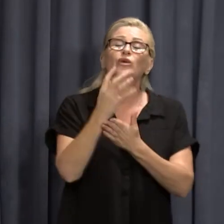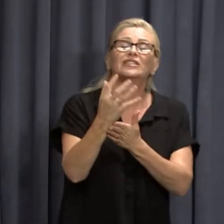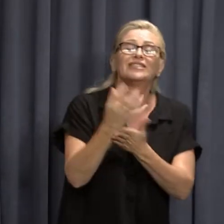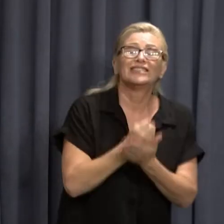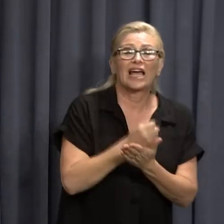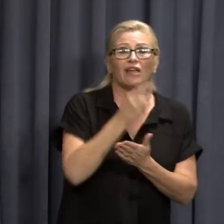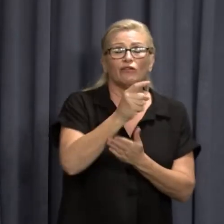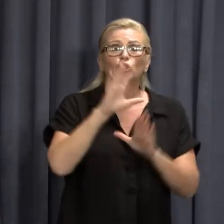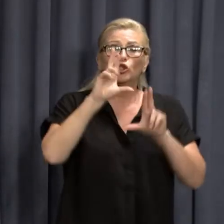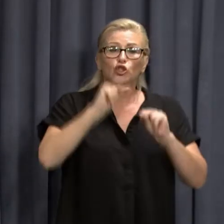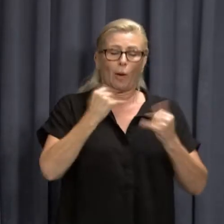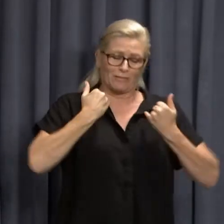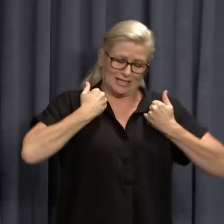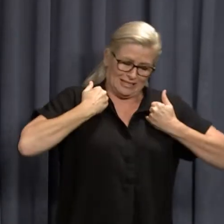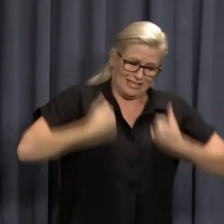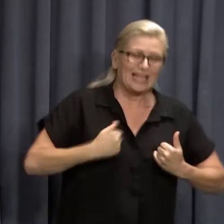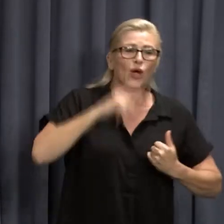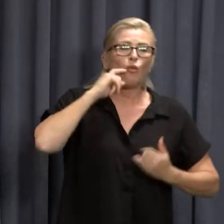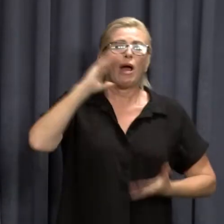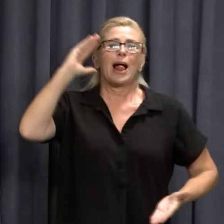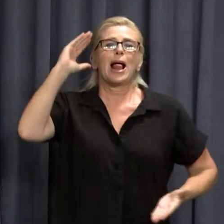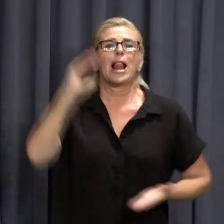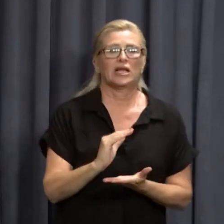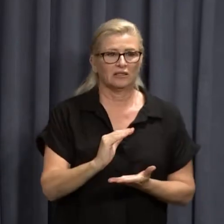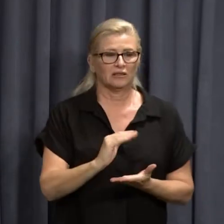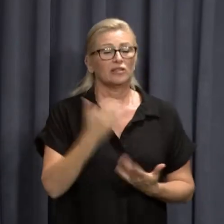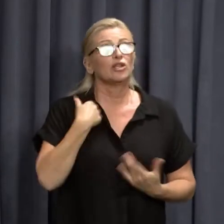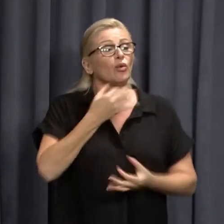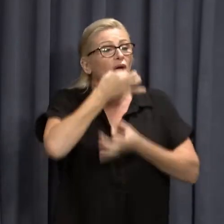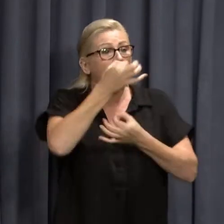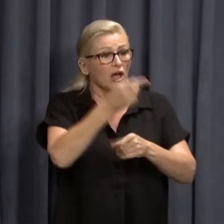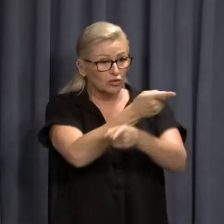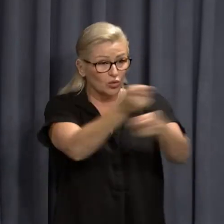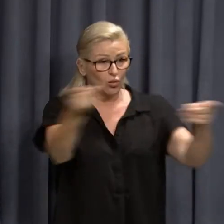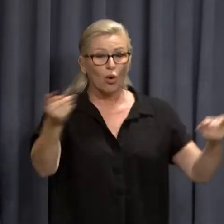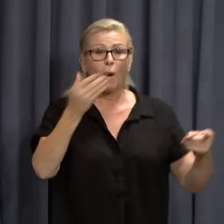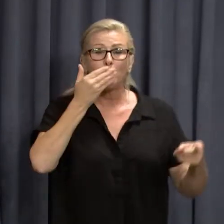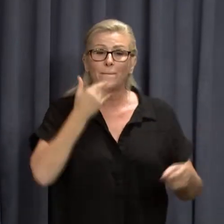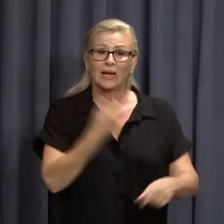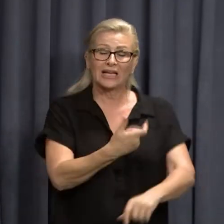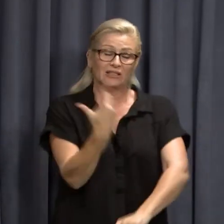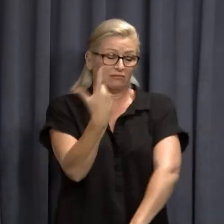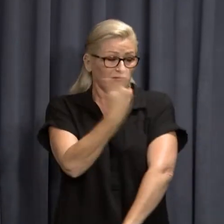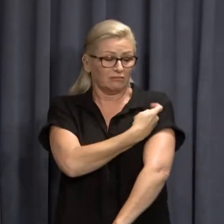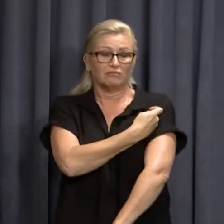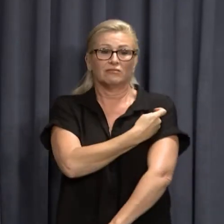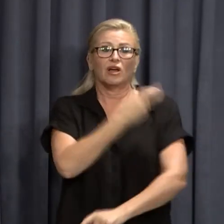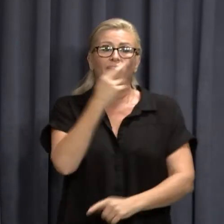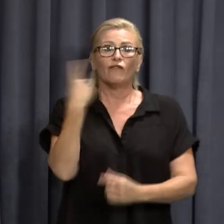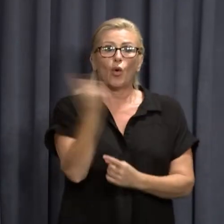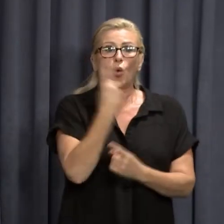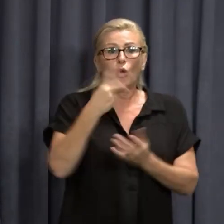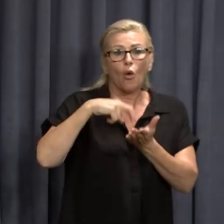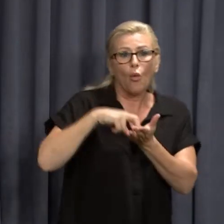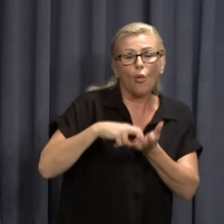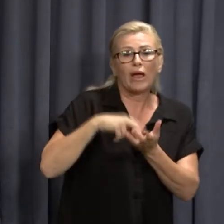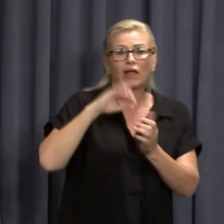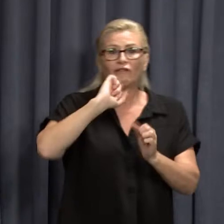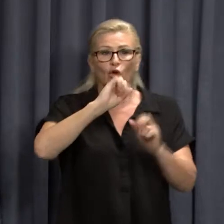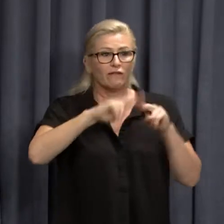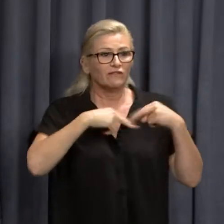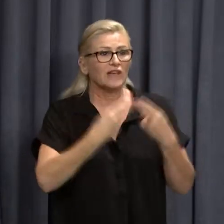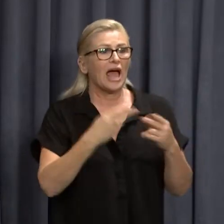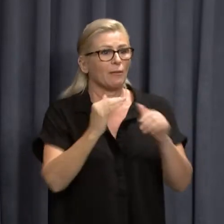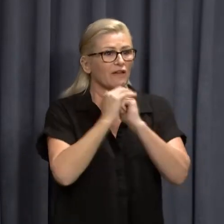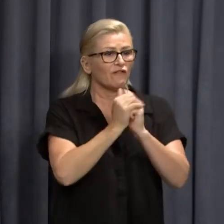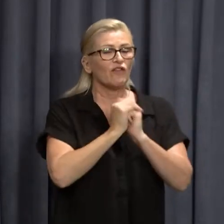So I would urge all West Australians to continue to roll up for yourself, for your loved ones, for the vulnerable in our community and for